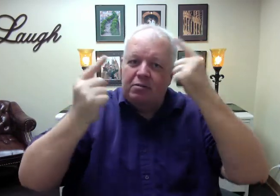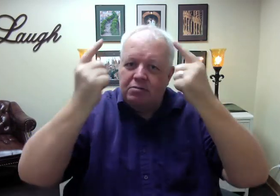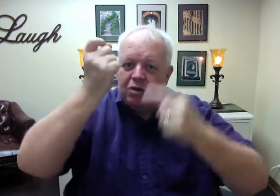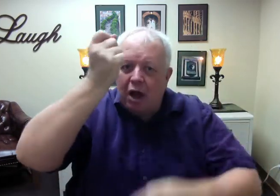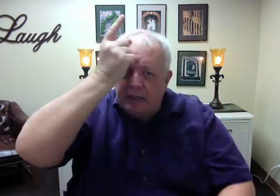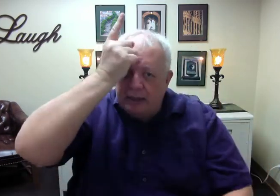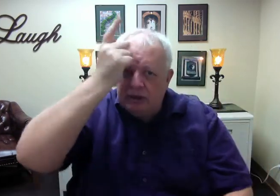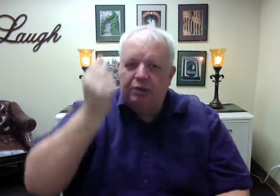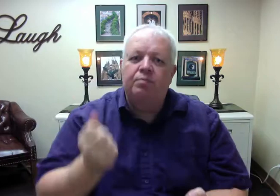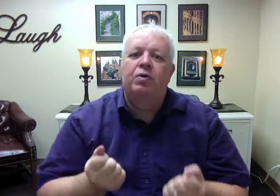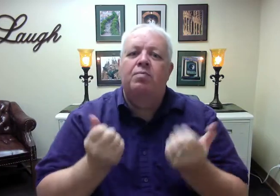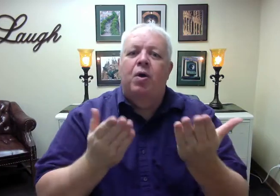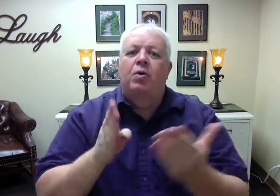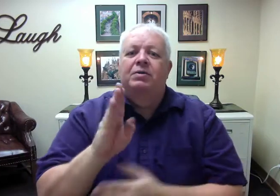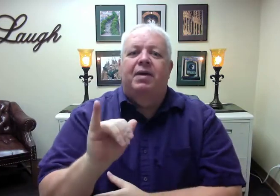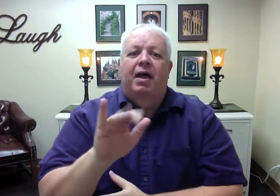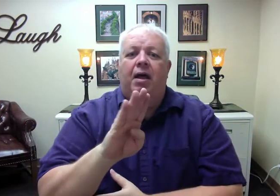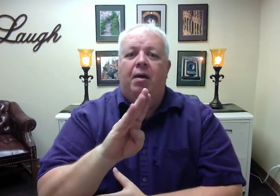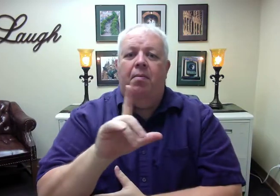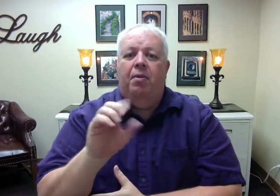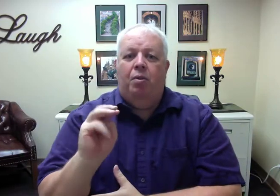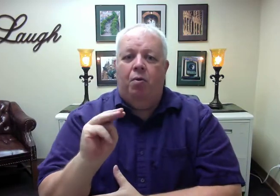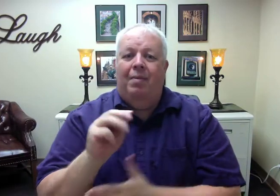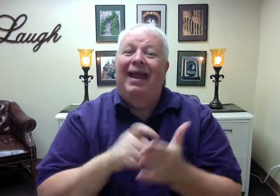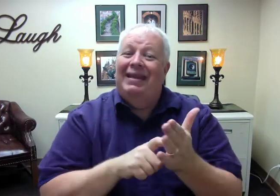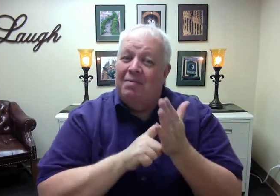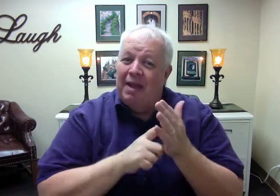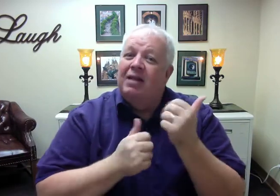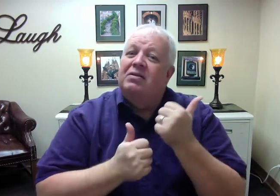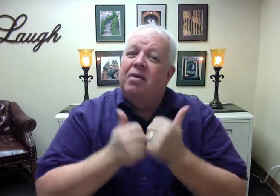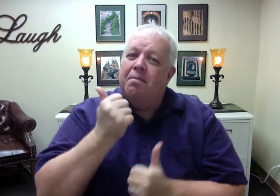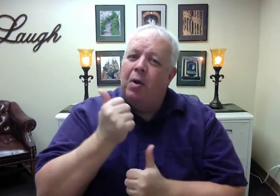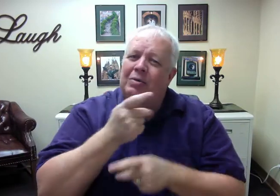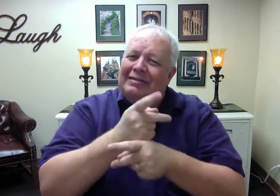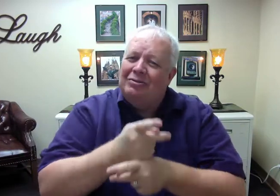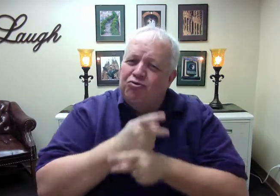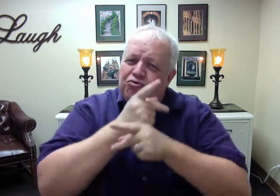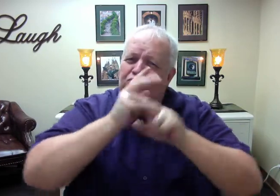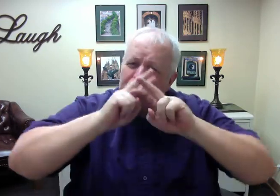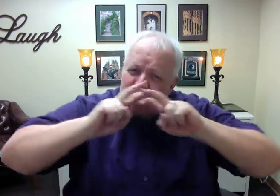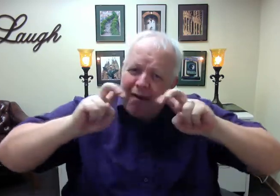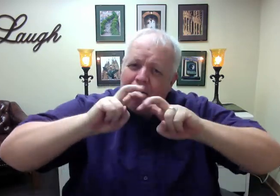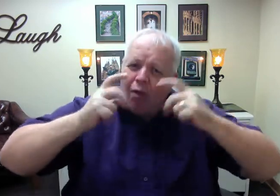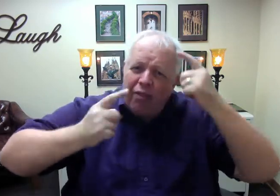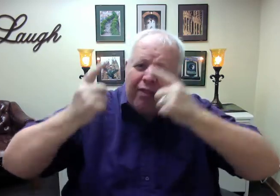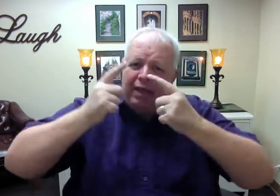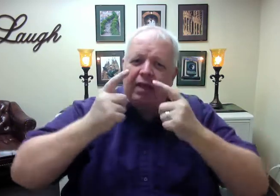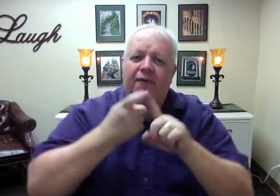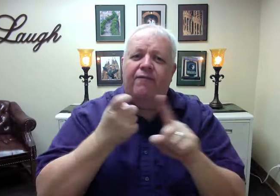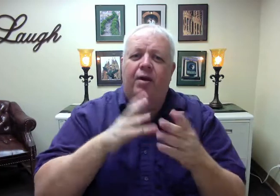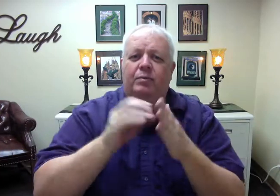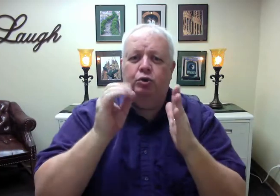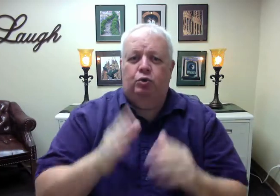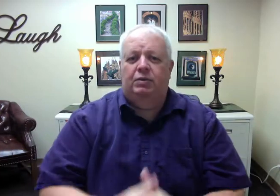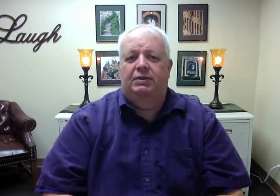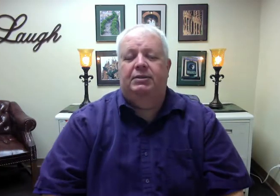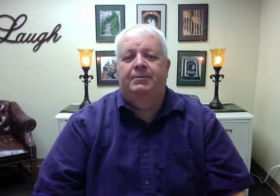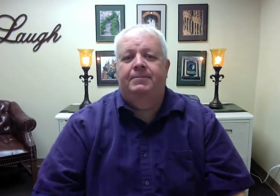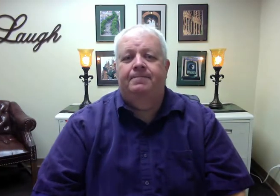and demands the most critical thinking from students. An example of an evaluation